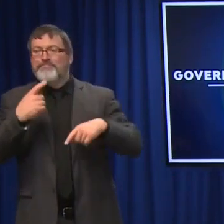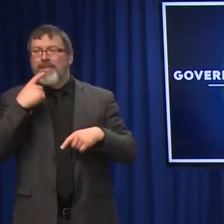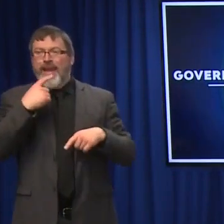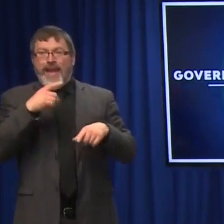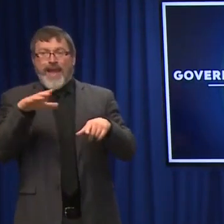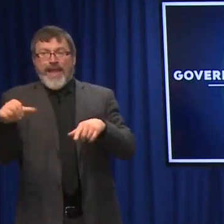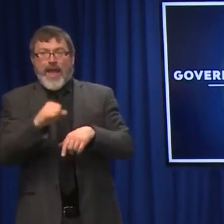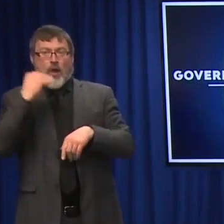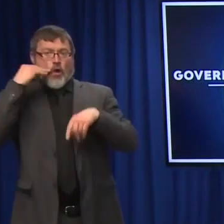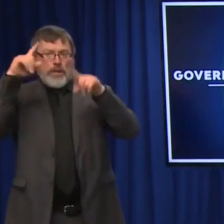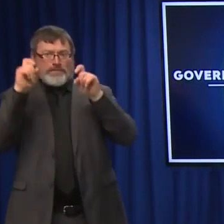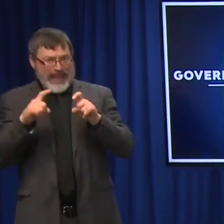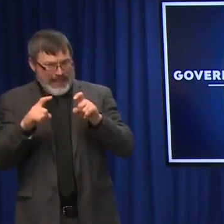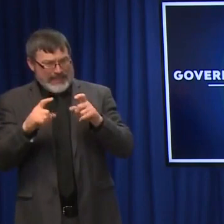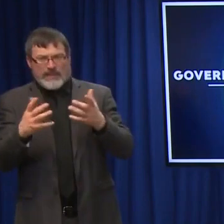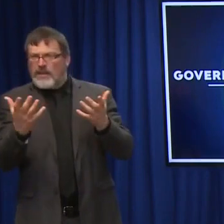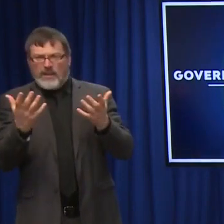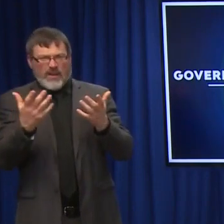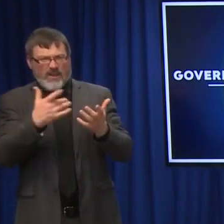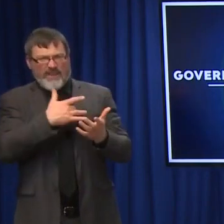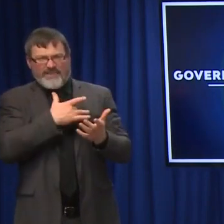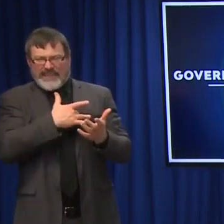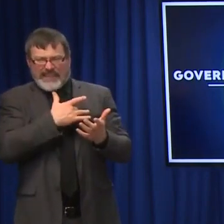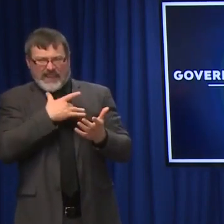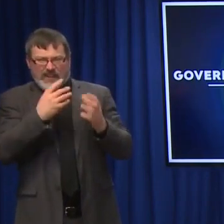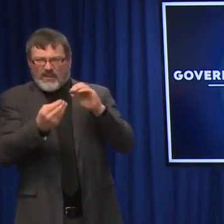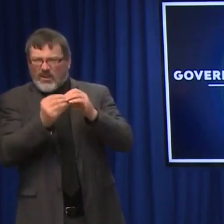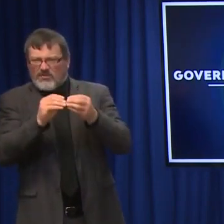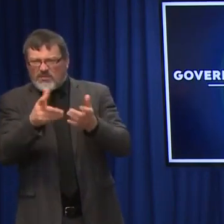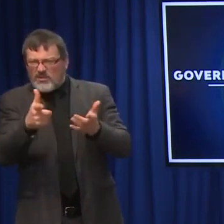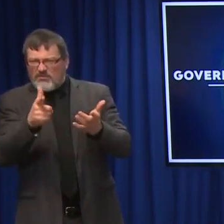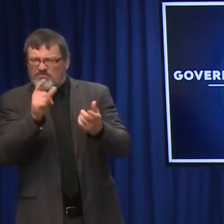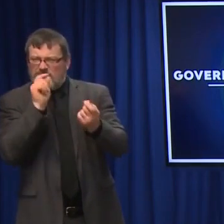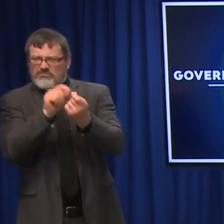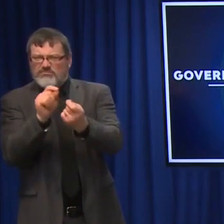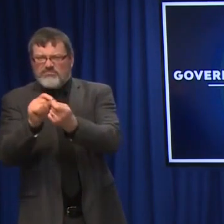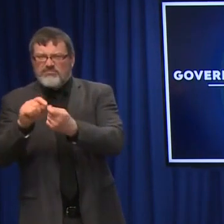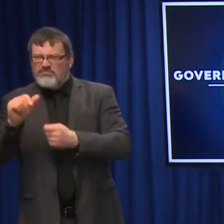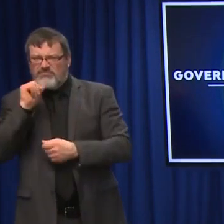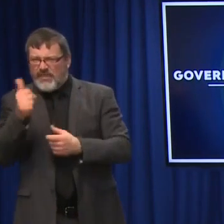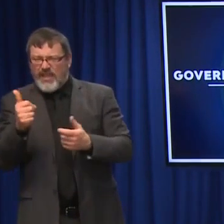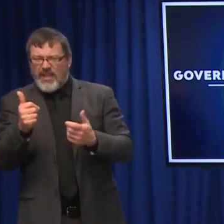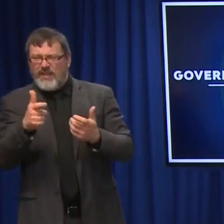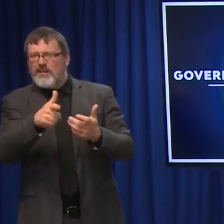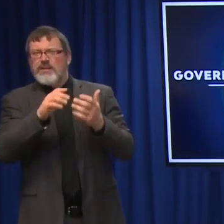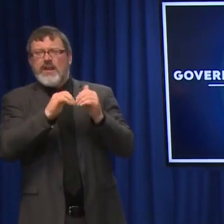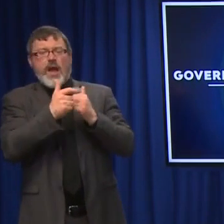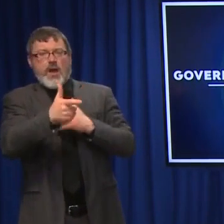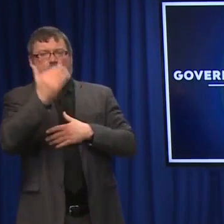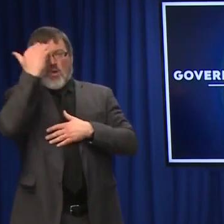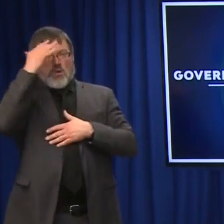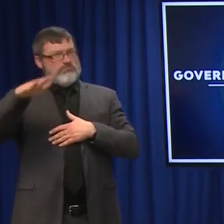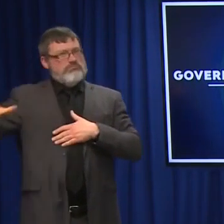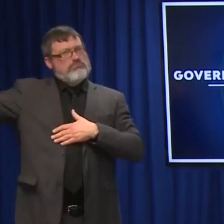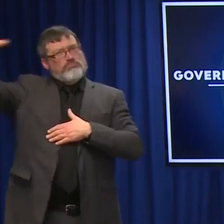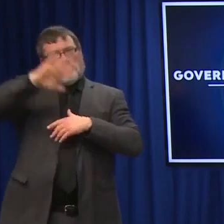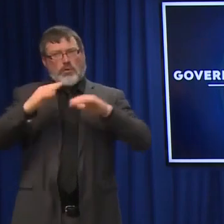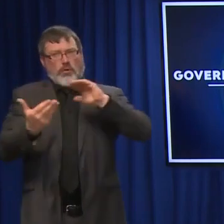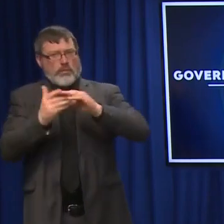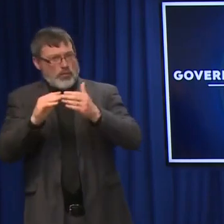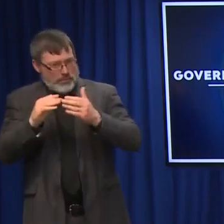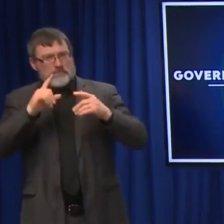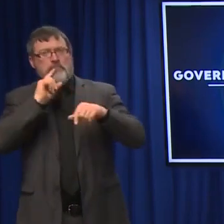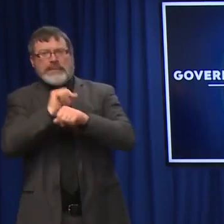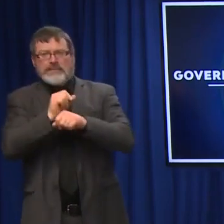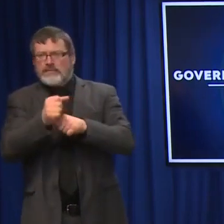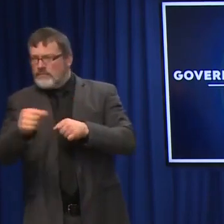before because of that. How are we measuring the level of the virus in our community? Is it through the number of hospitalizations in